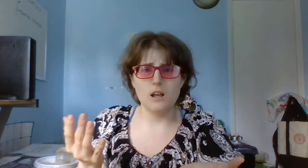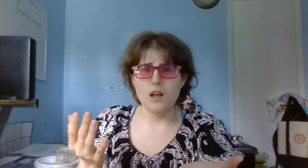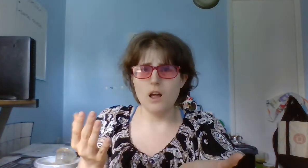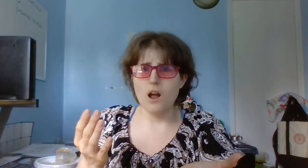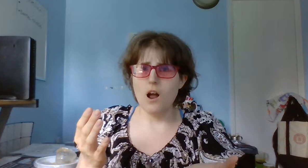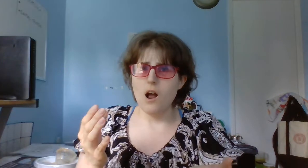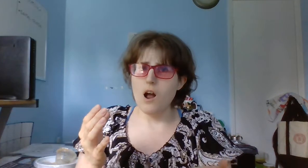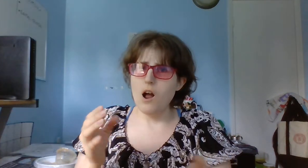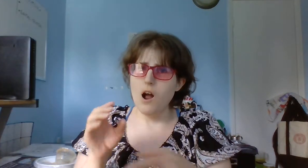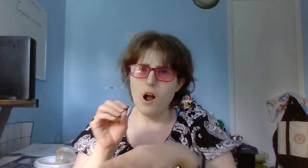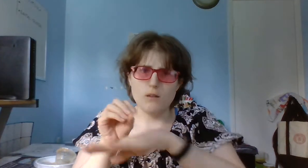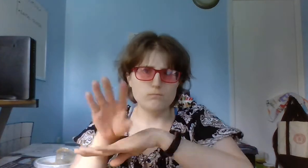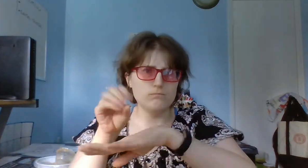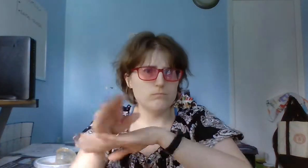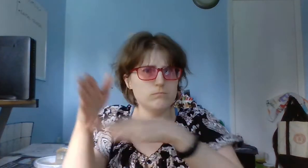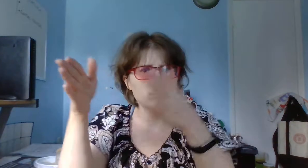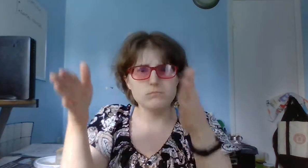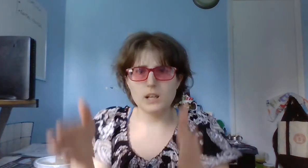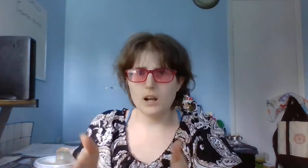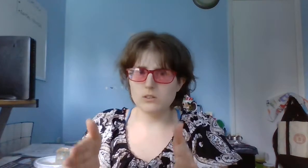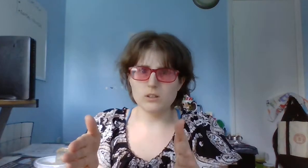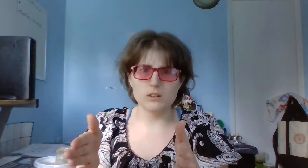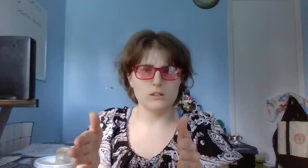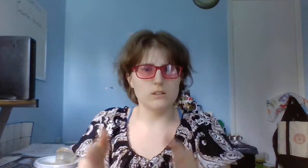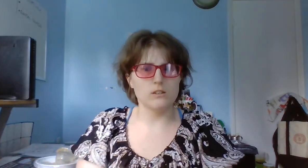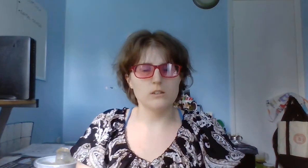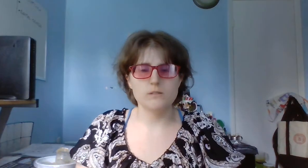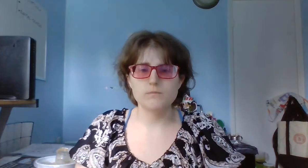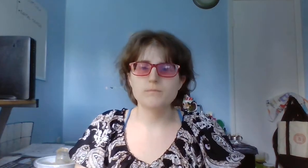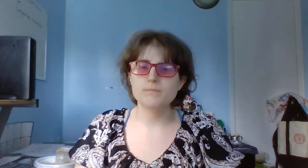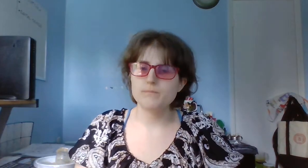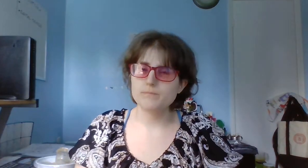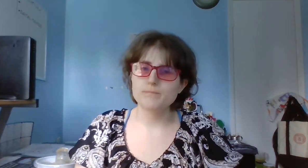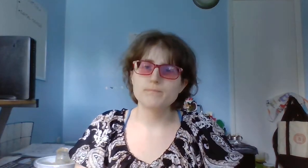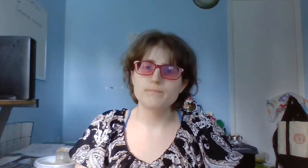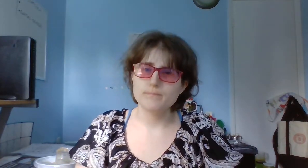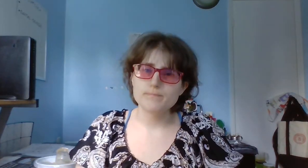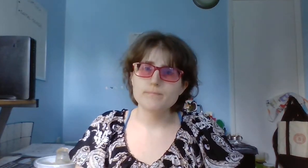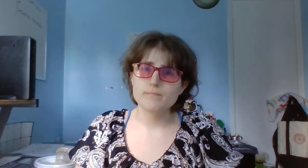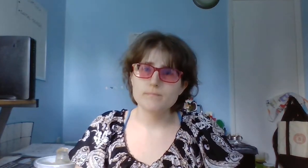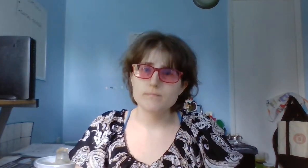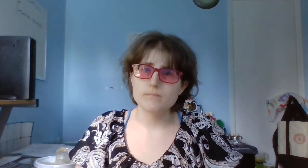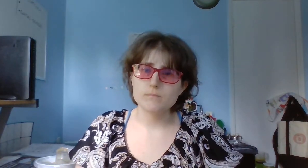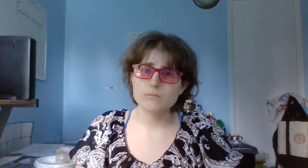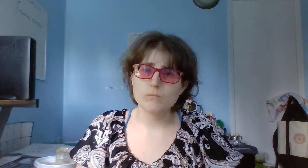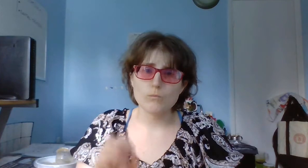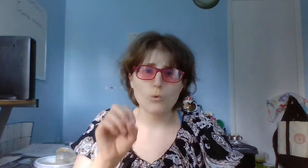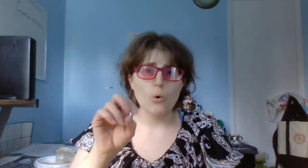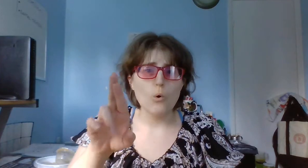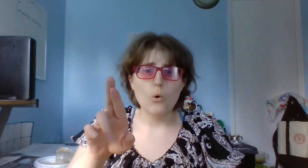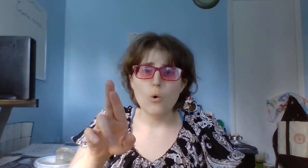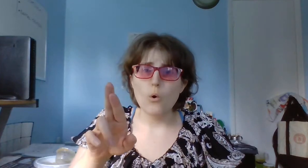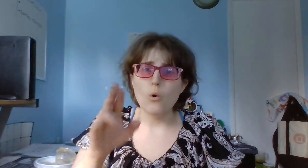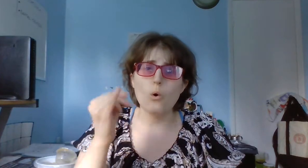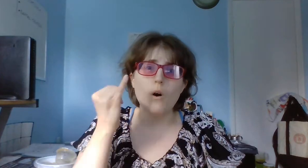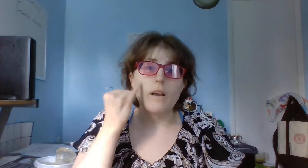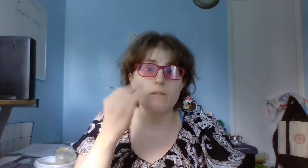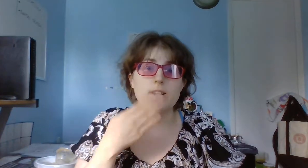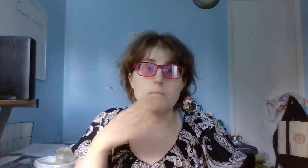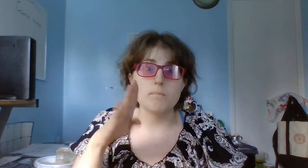counselor, or if it's a